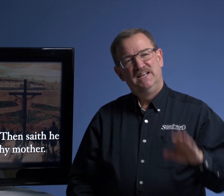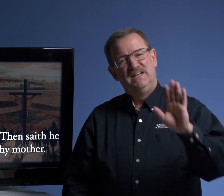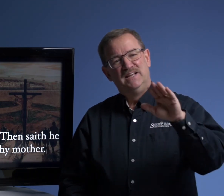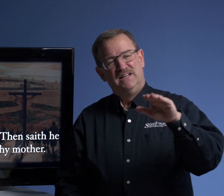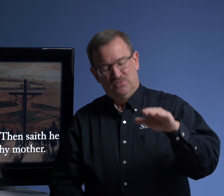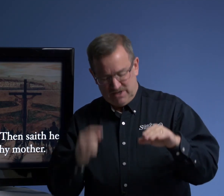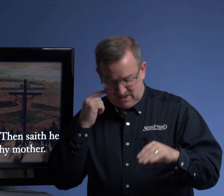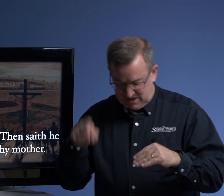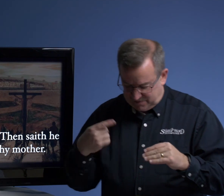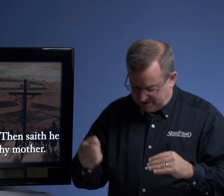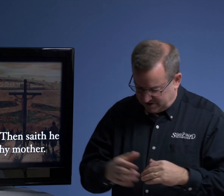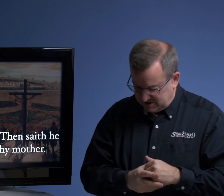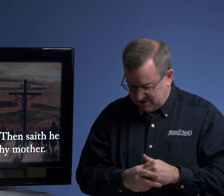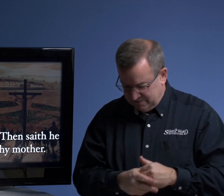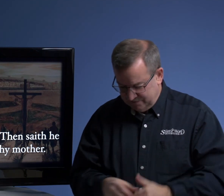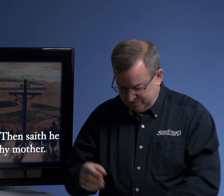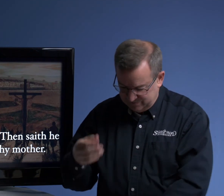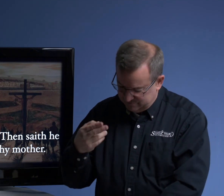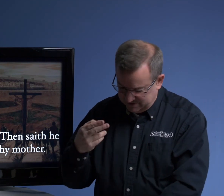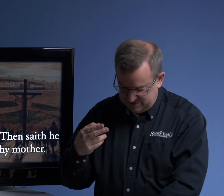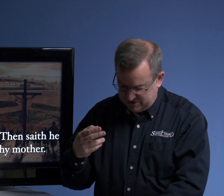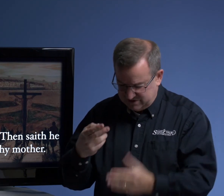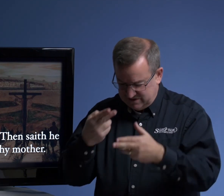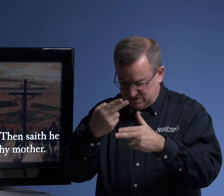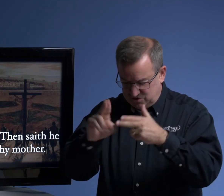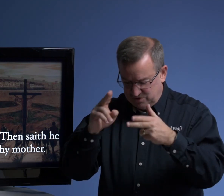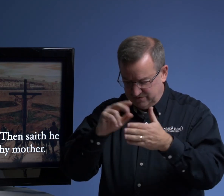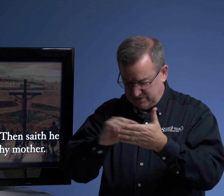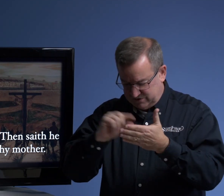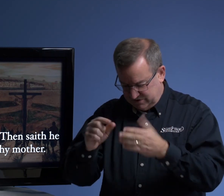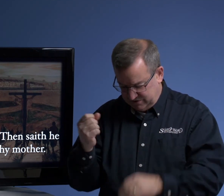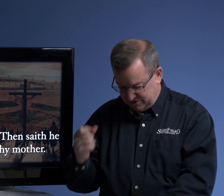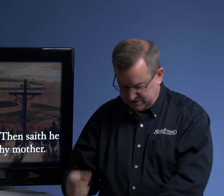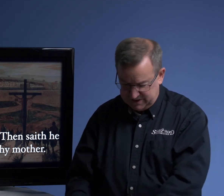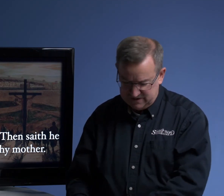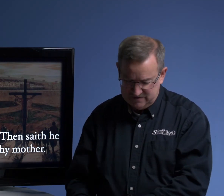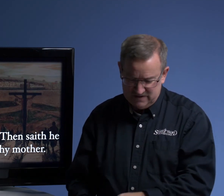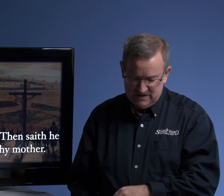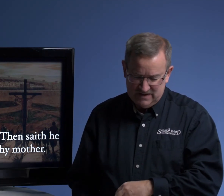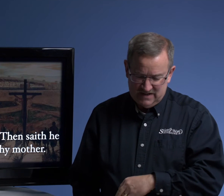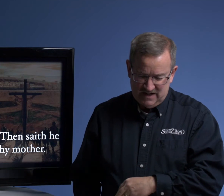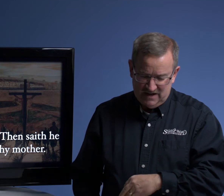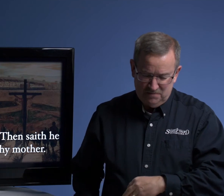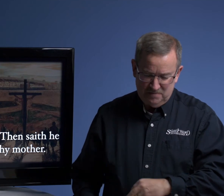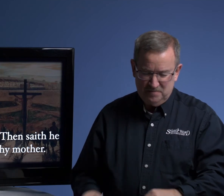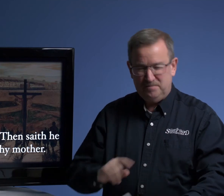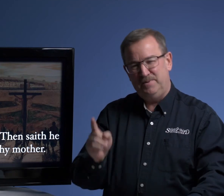When I think about this, they're just short verses, you understand. But